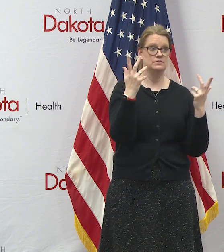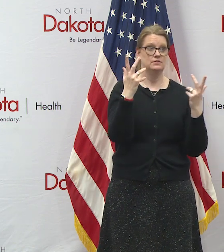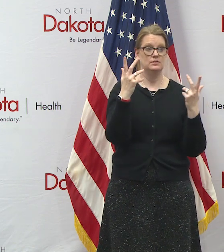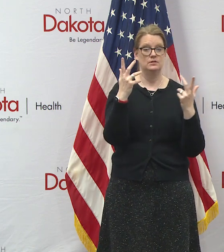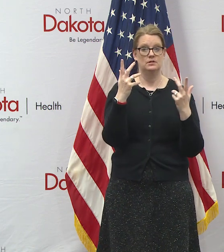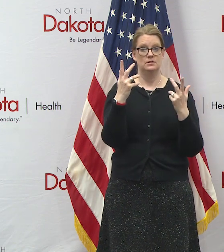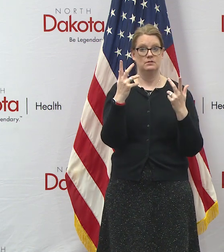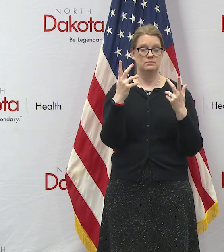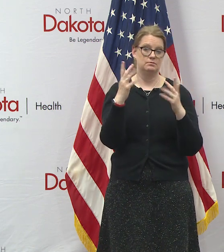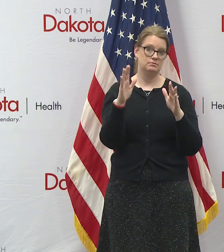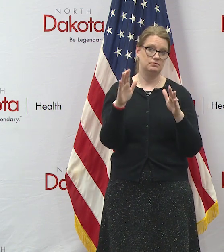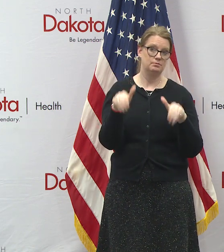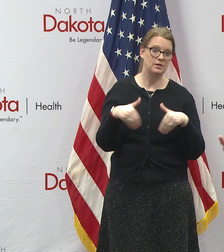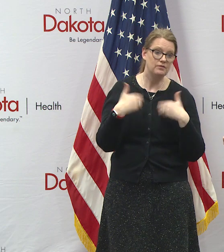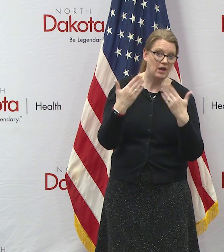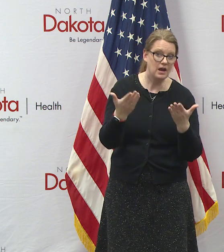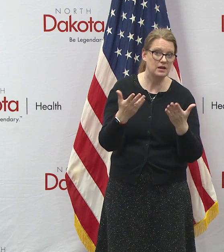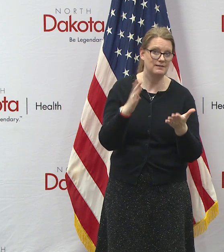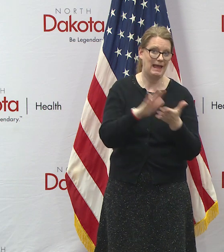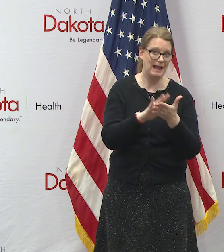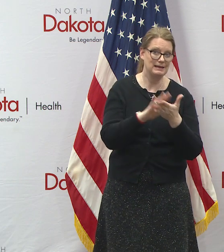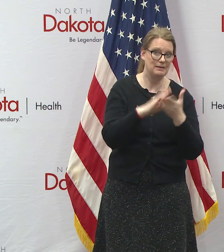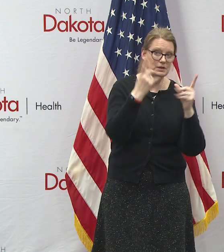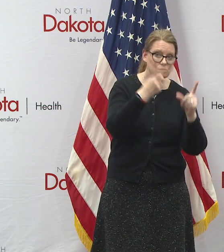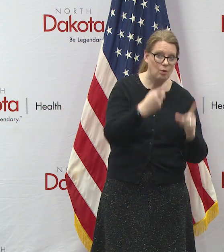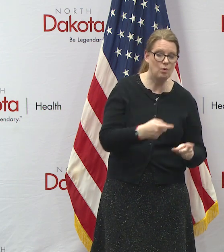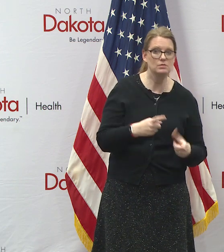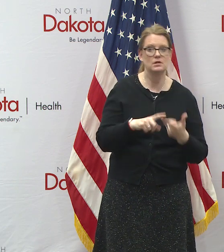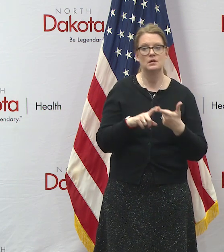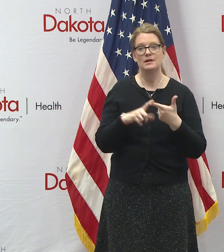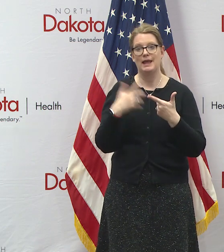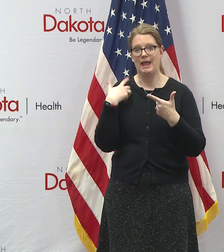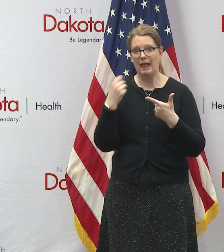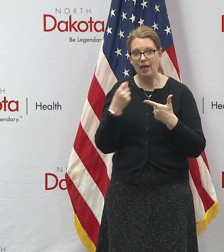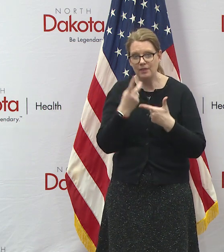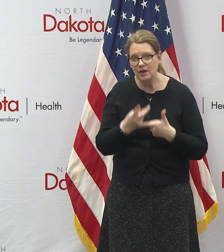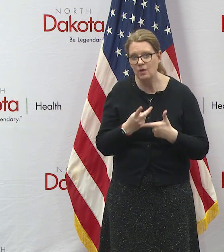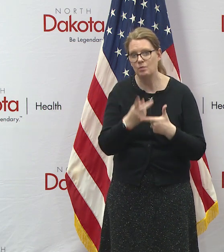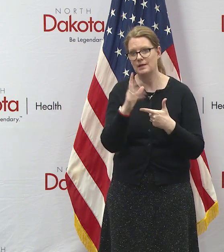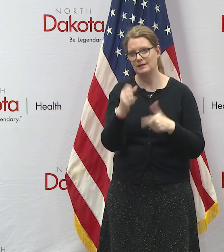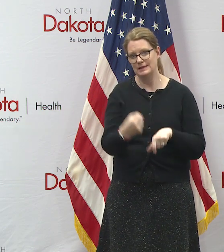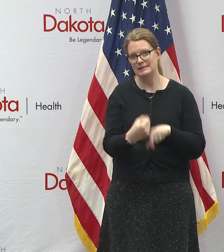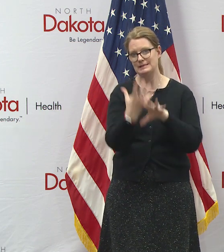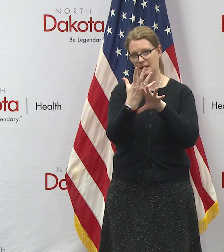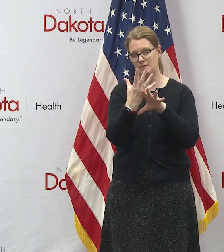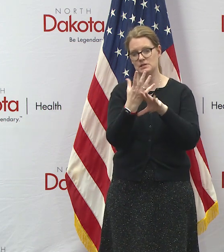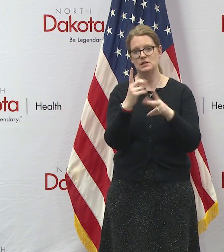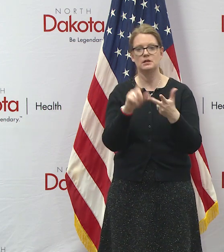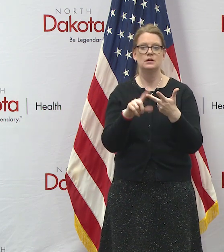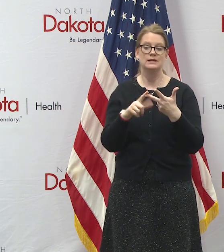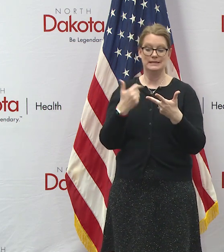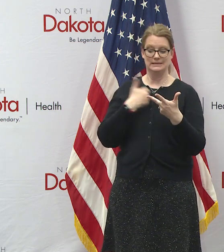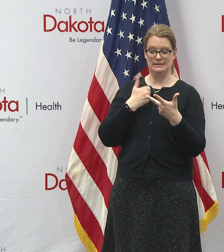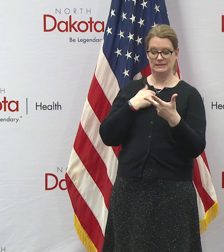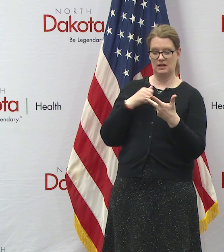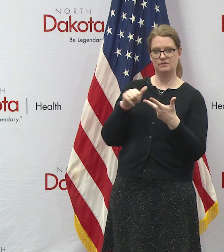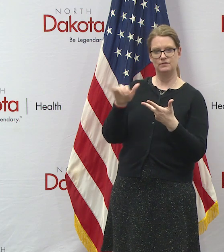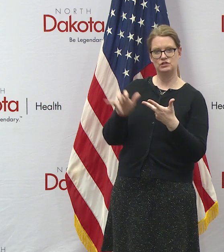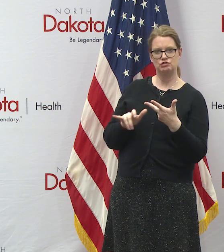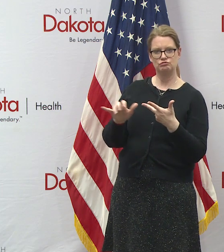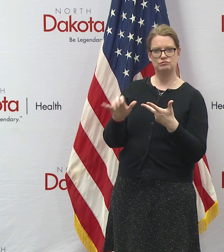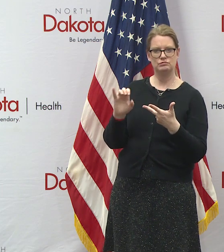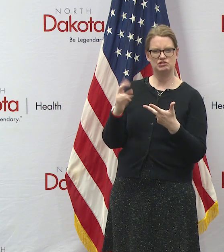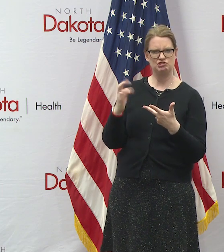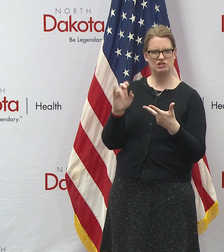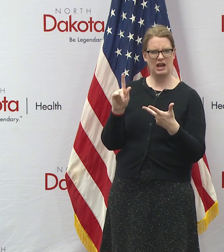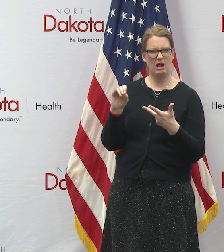in terms of delivery of academic missions whether it's in health care through telemedicine uh whether it's more self-checkout i think i